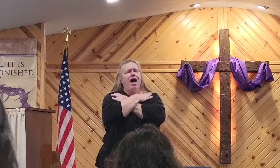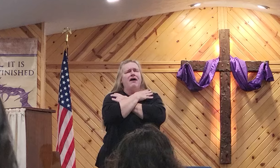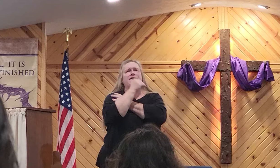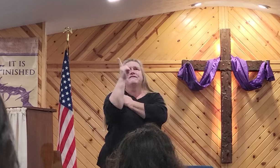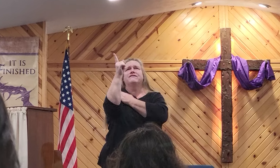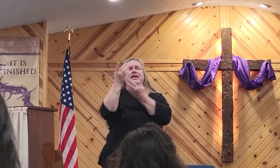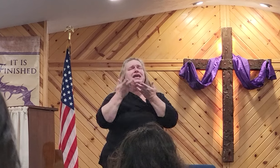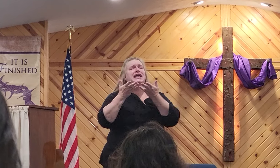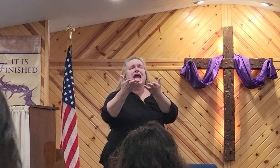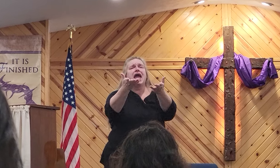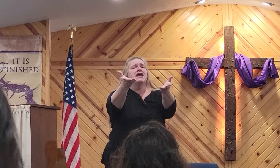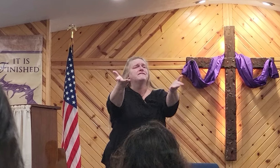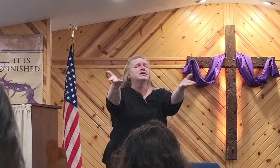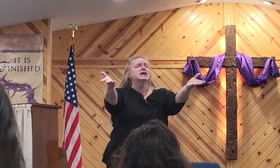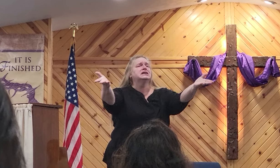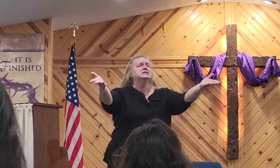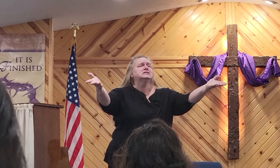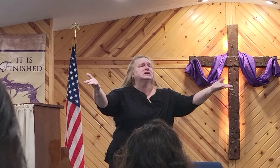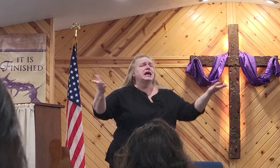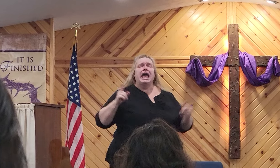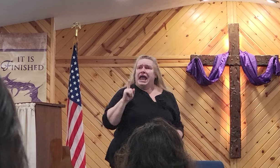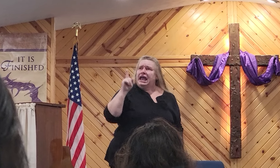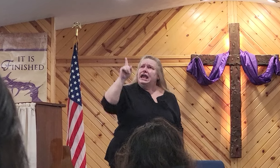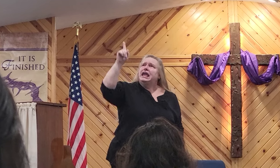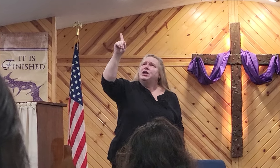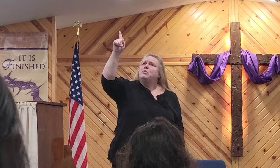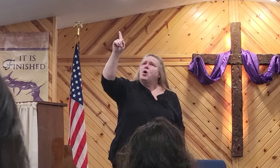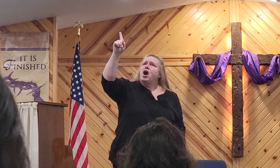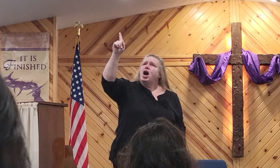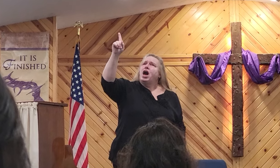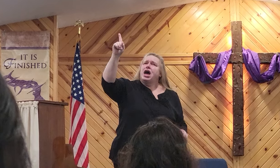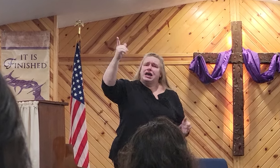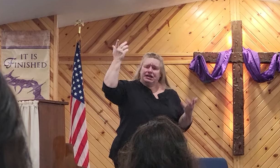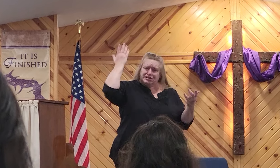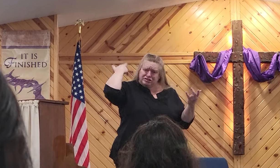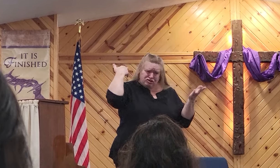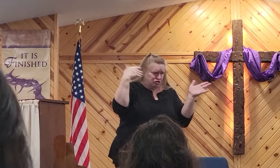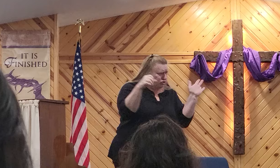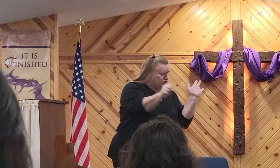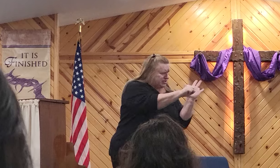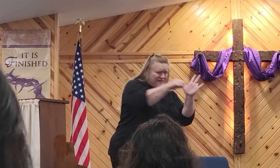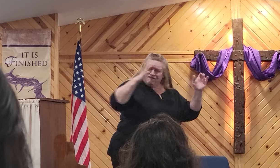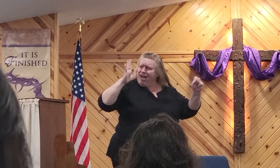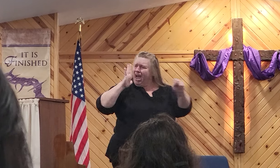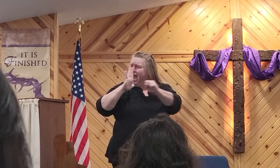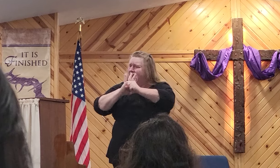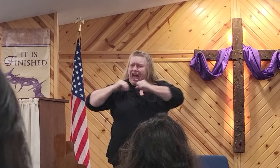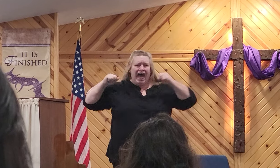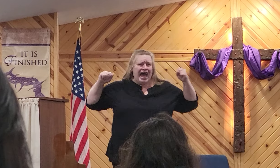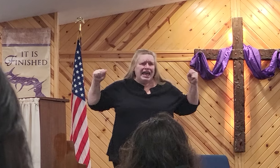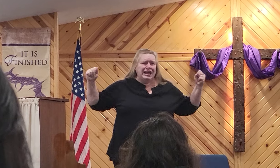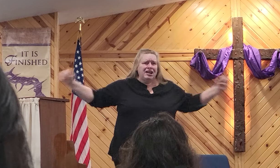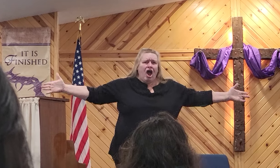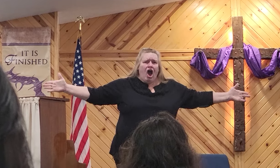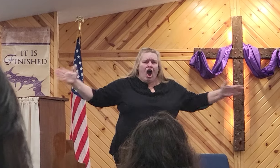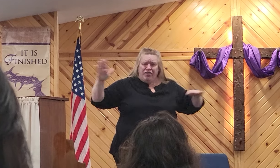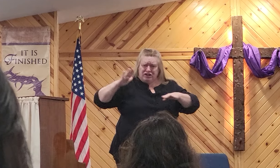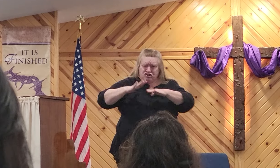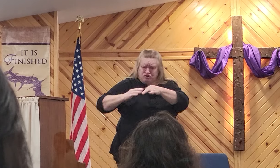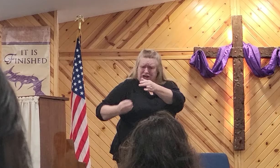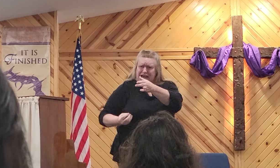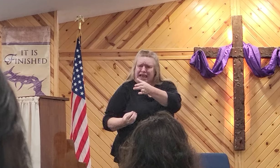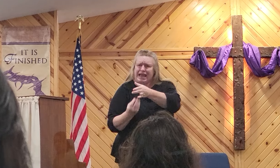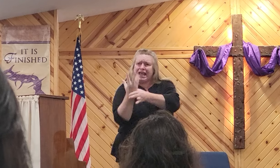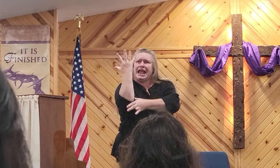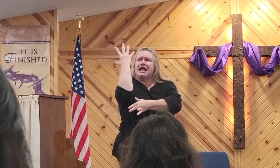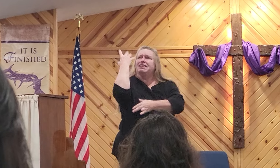he gave it. He was crucified on